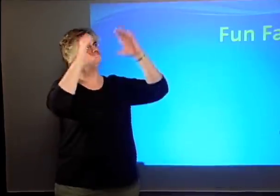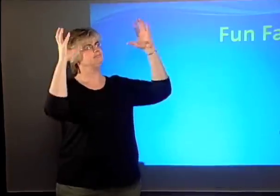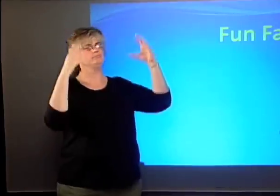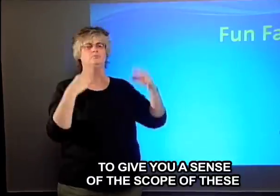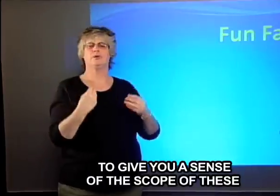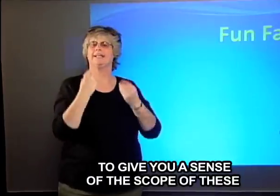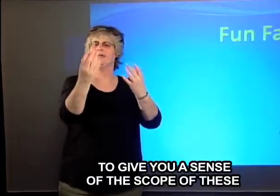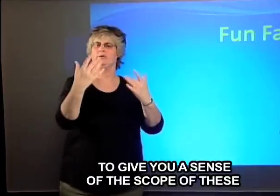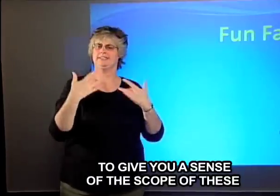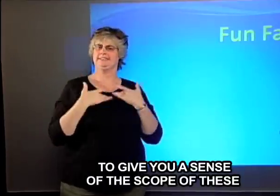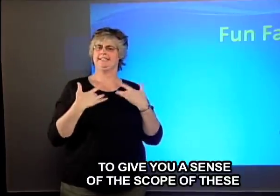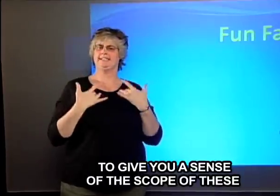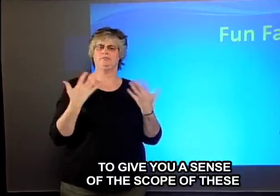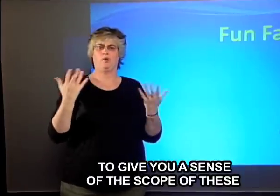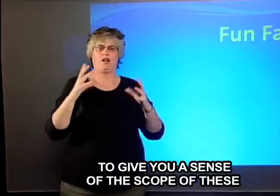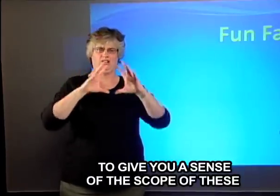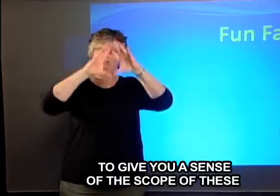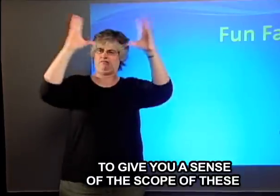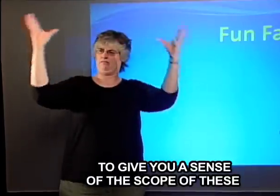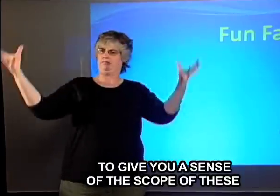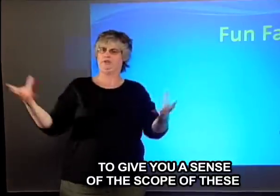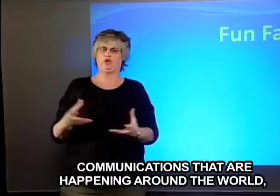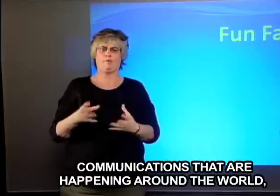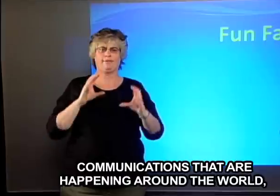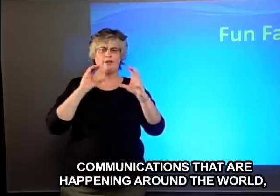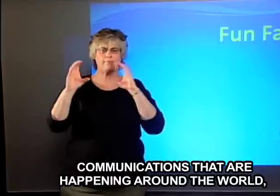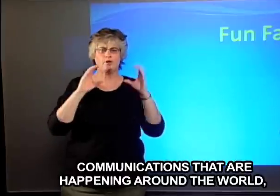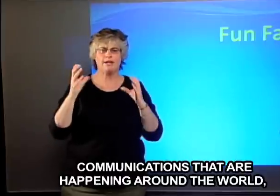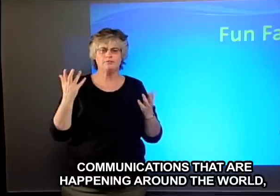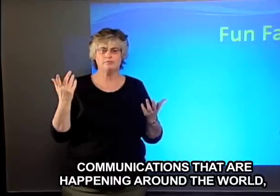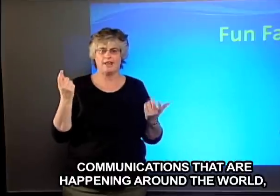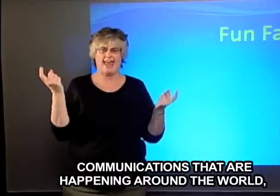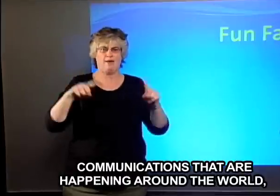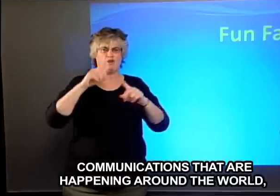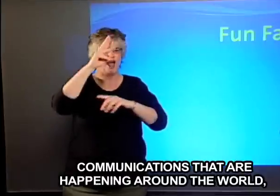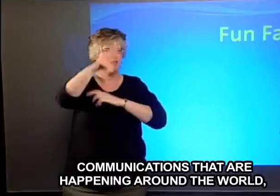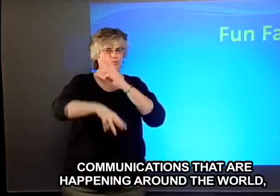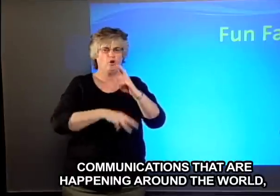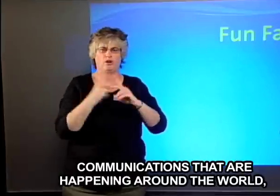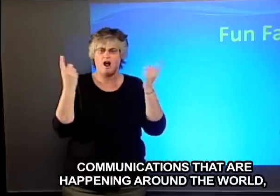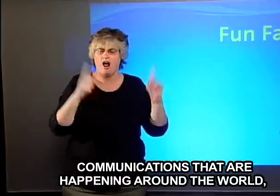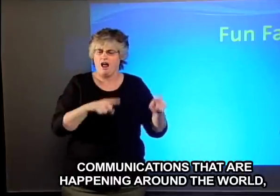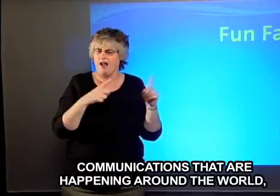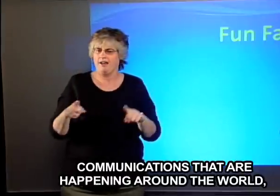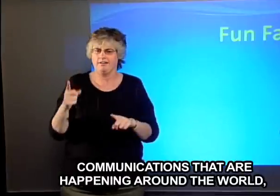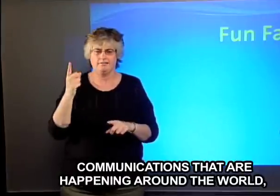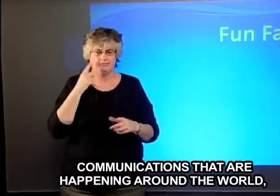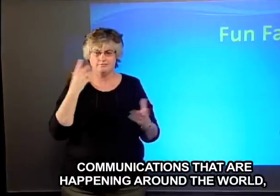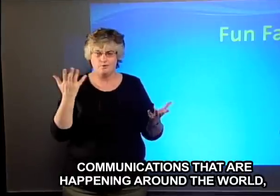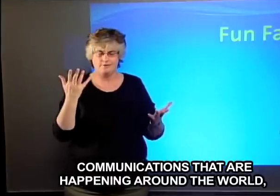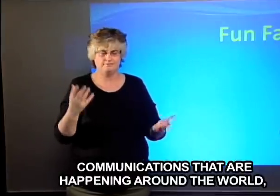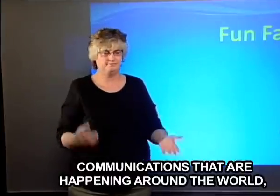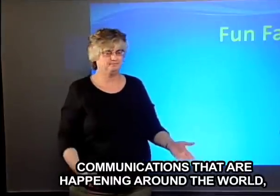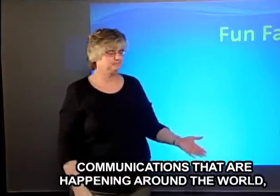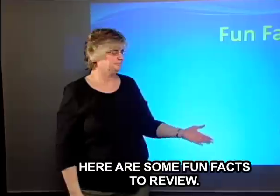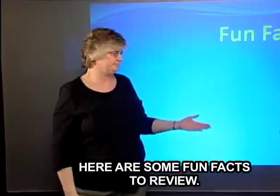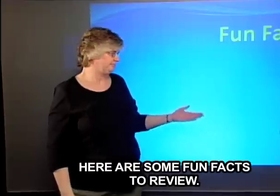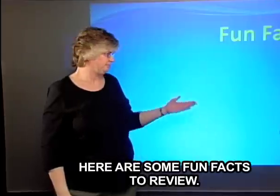Today, to give you a sense of the scope of these communications that are happening around the world, here are some fun